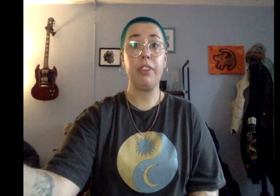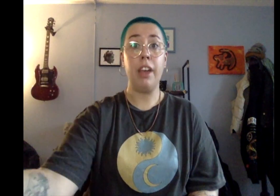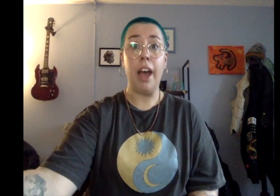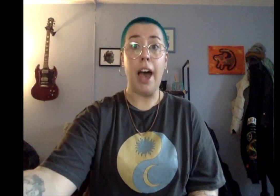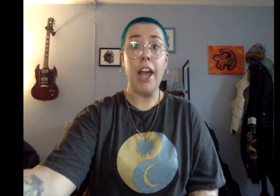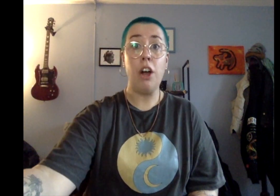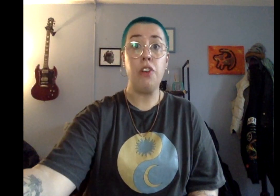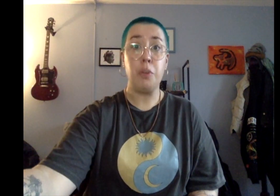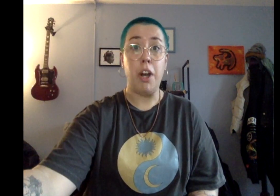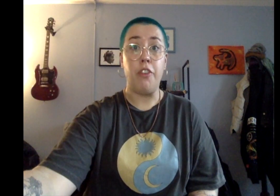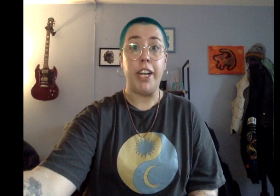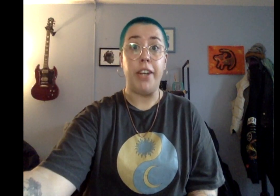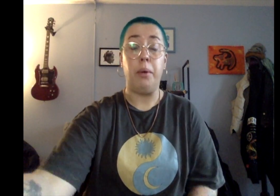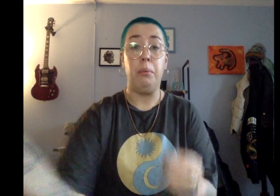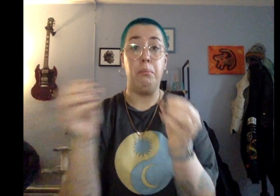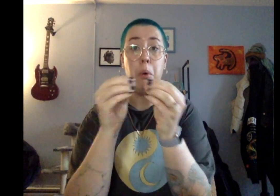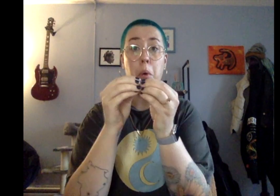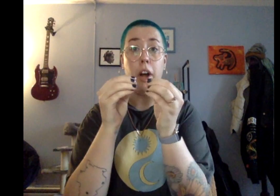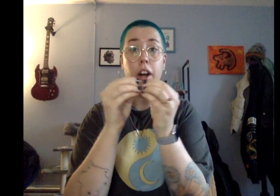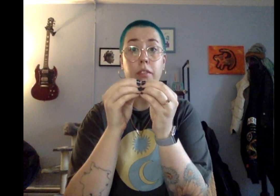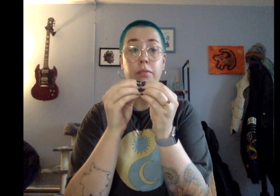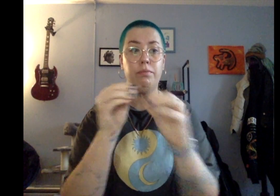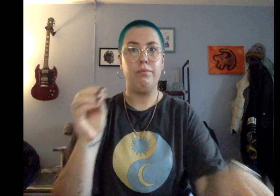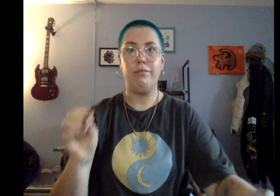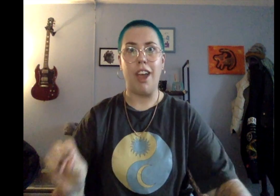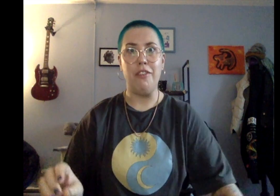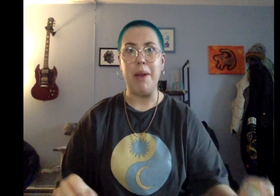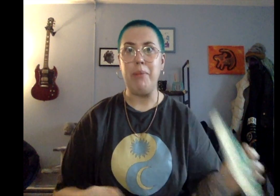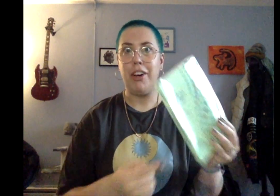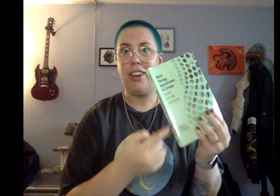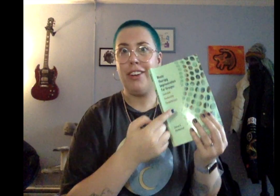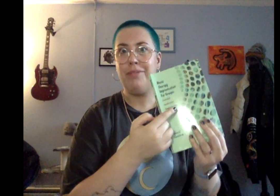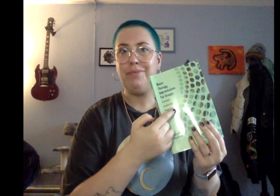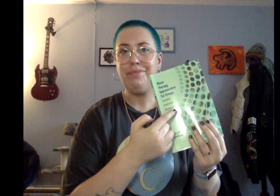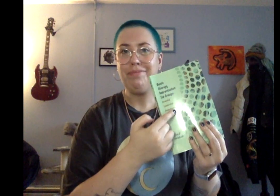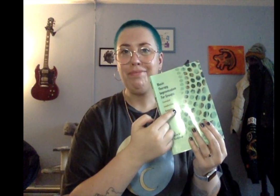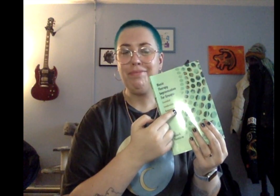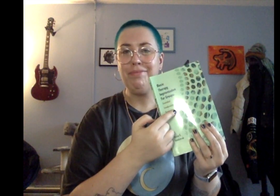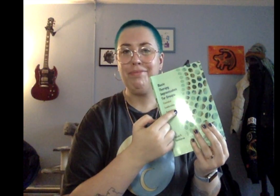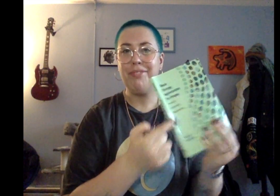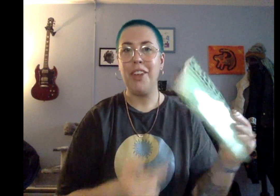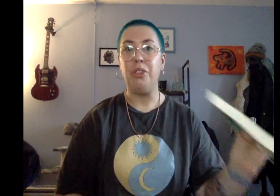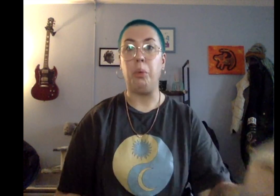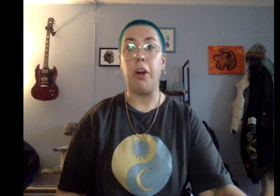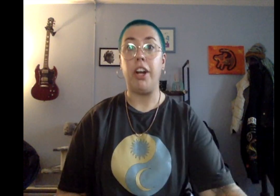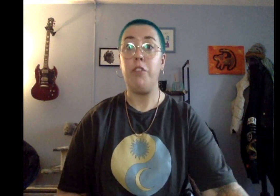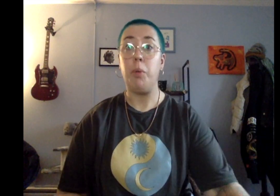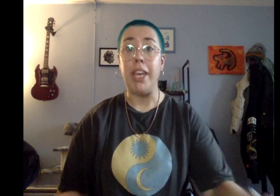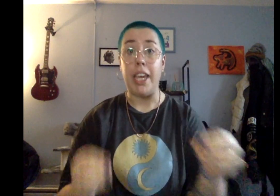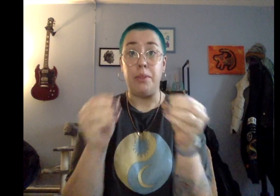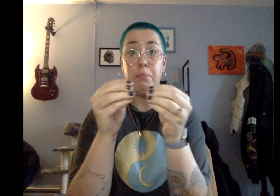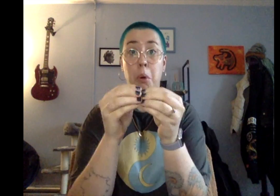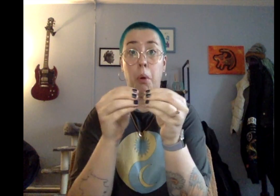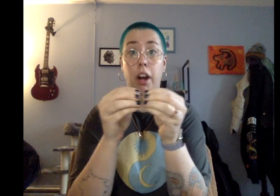I also want to read more of my book. The word of the week is more.